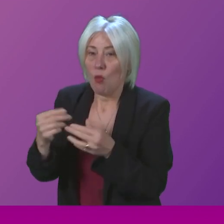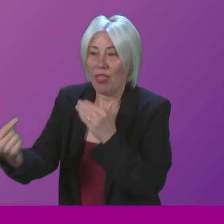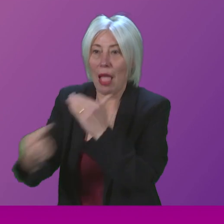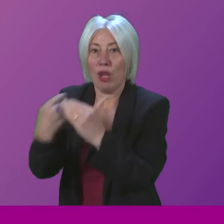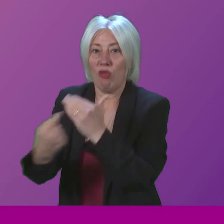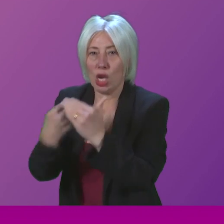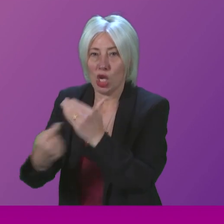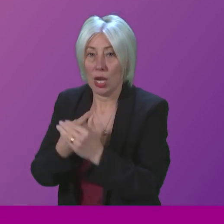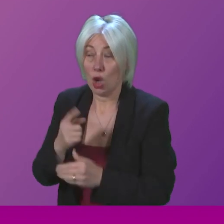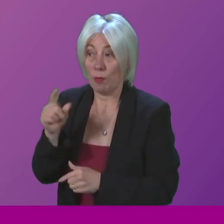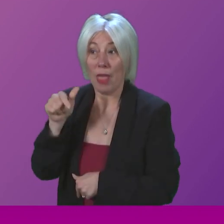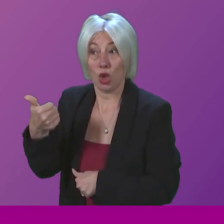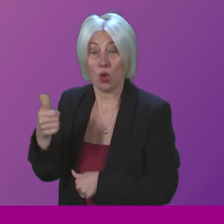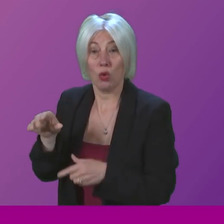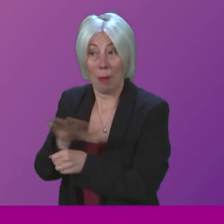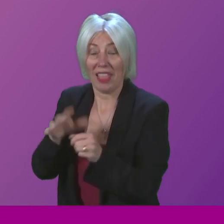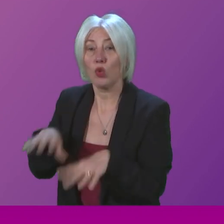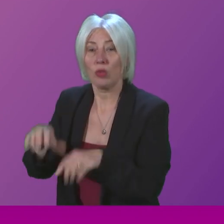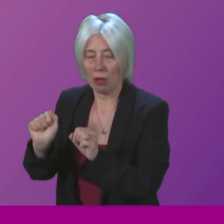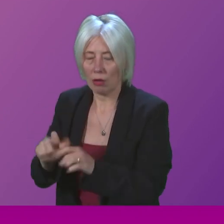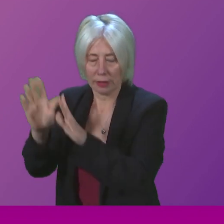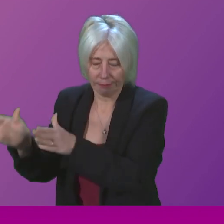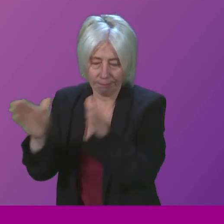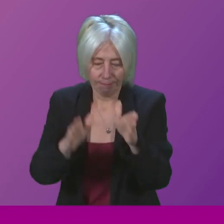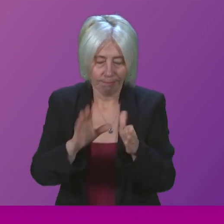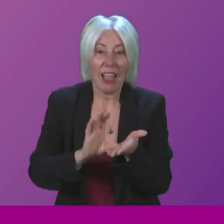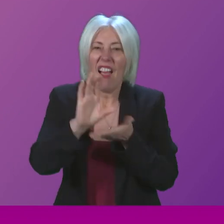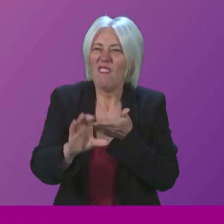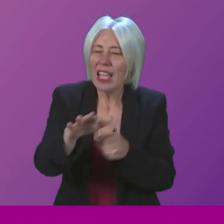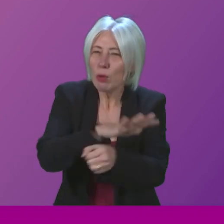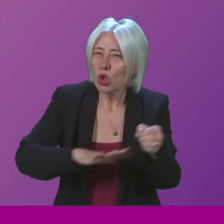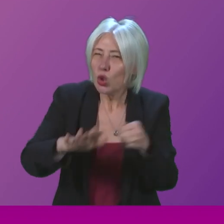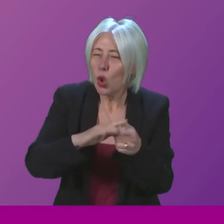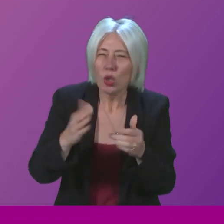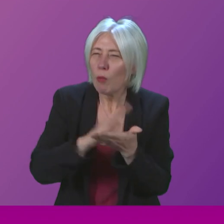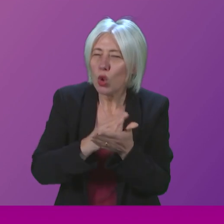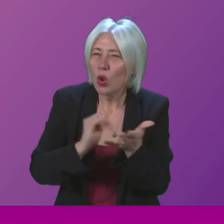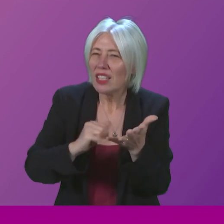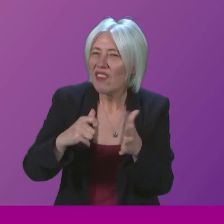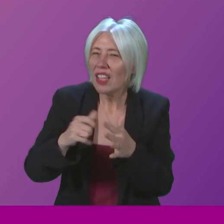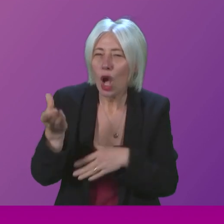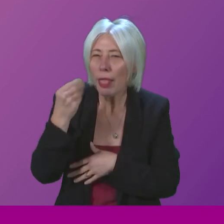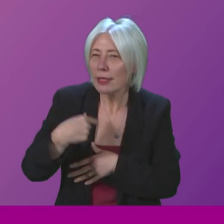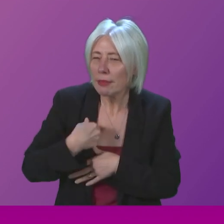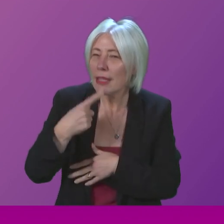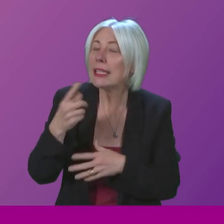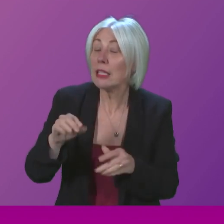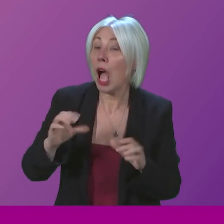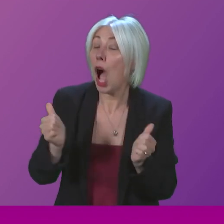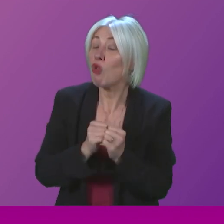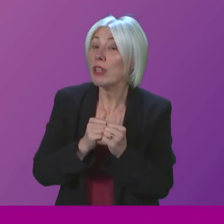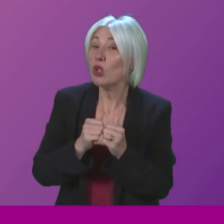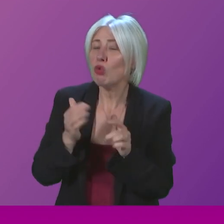the economy to start there. On investment zones, Presiding Officer, I'm not sure if Stephen Kerr listened to what I said. We've agreed to exploratory